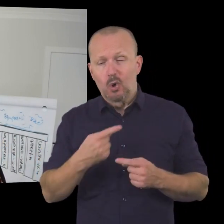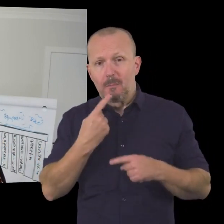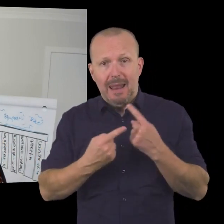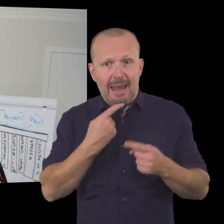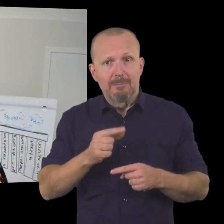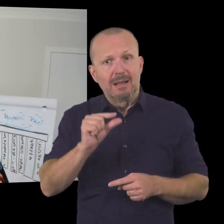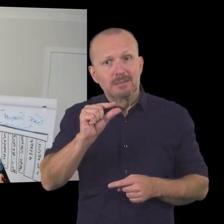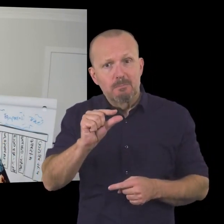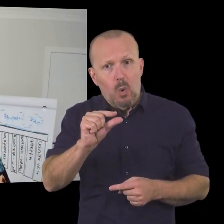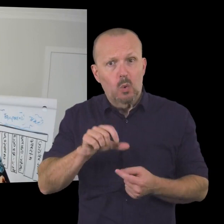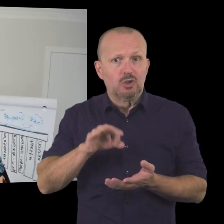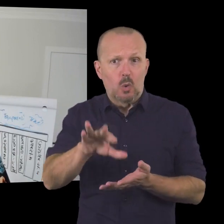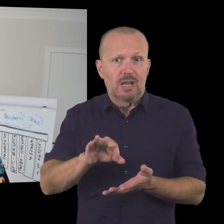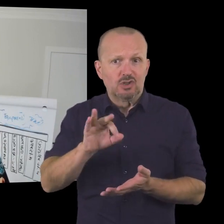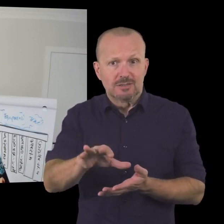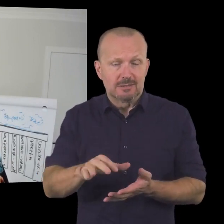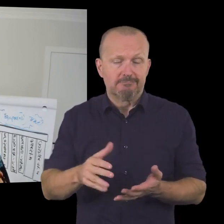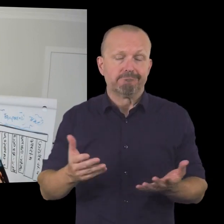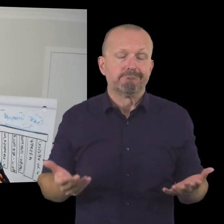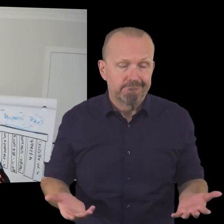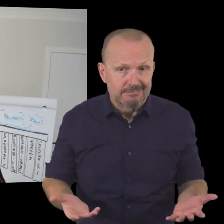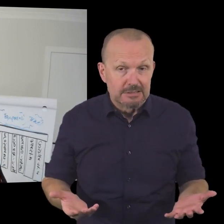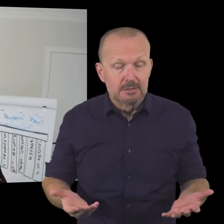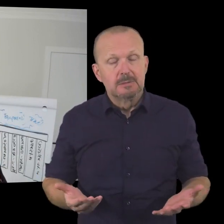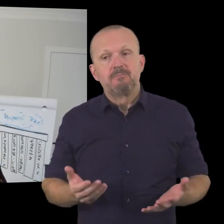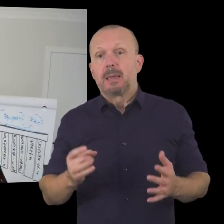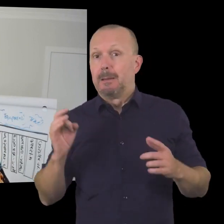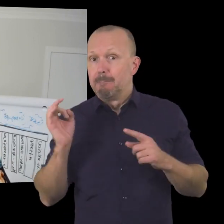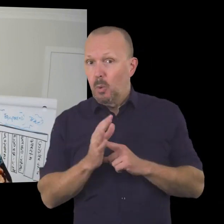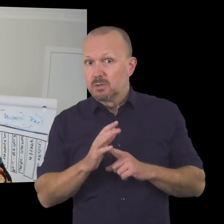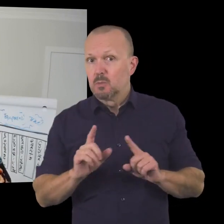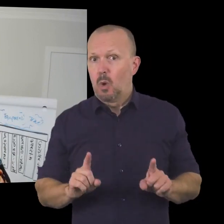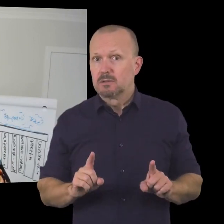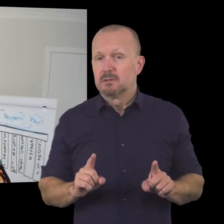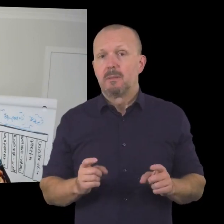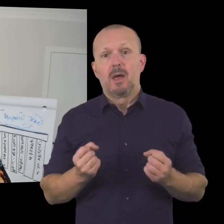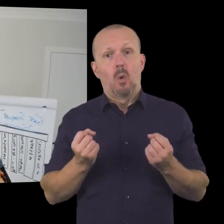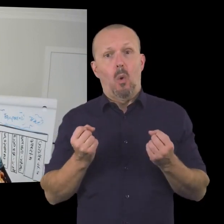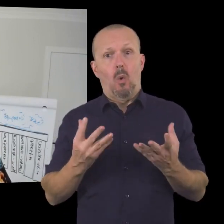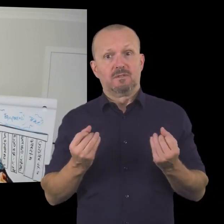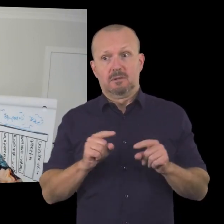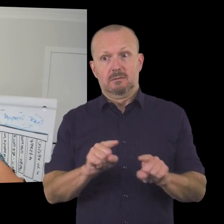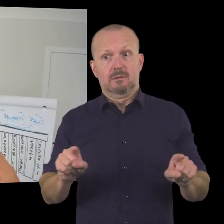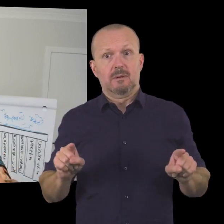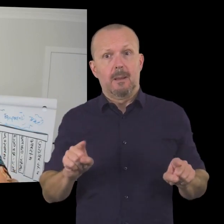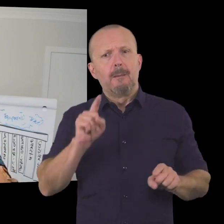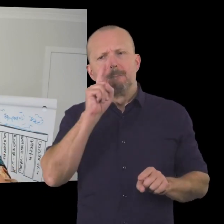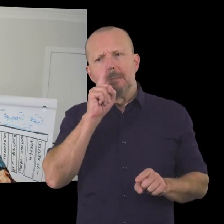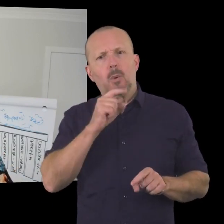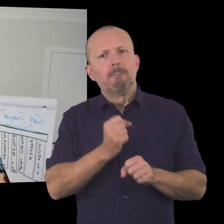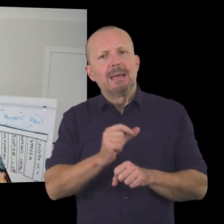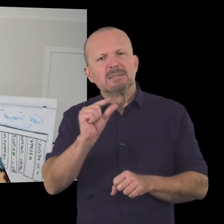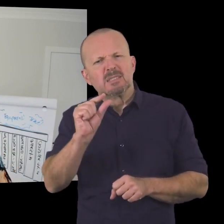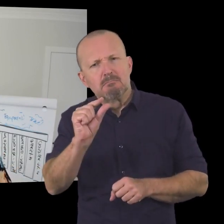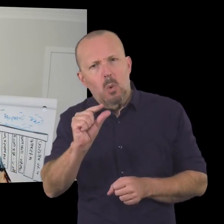uh a very important point around donations and that is often people will make a donation